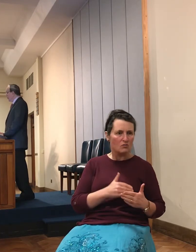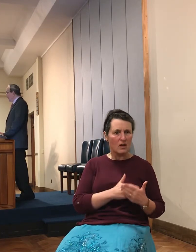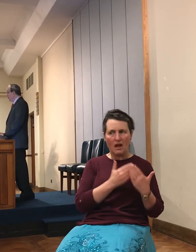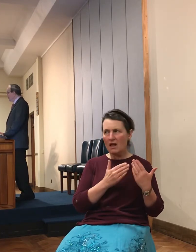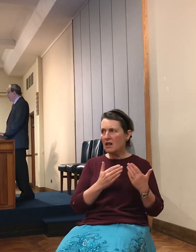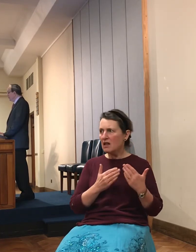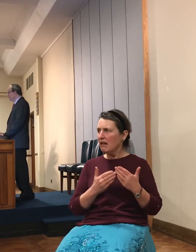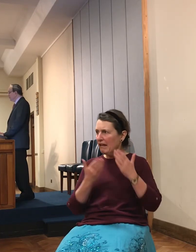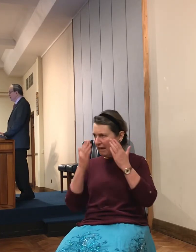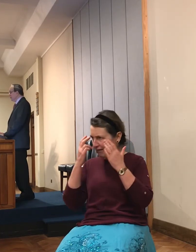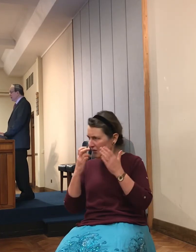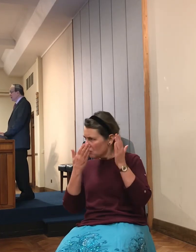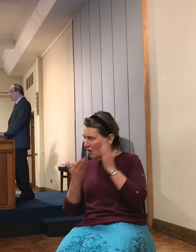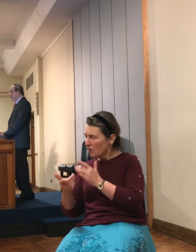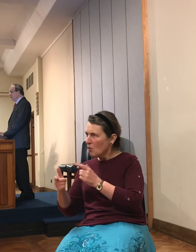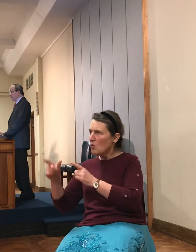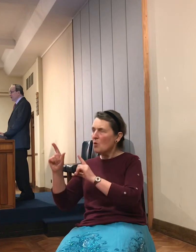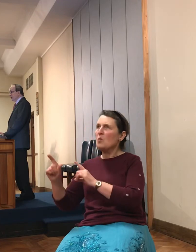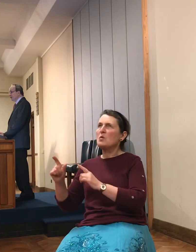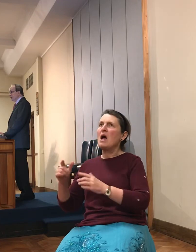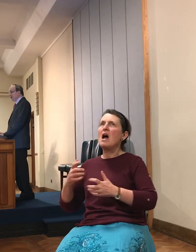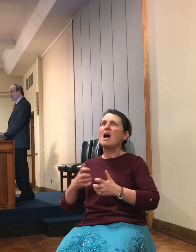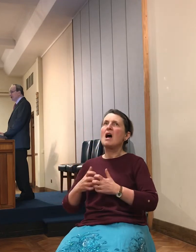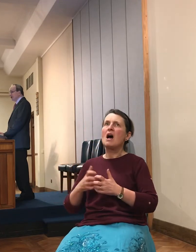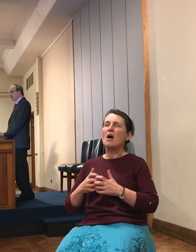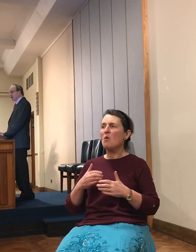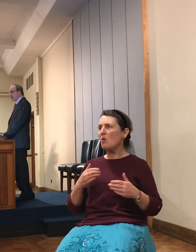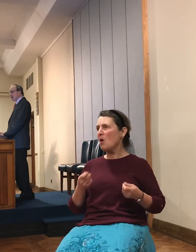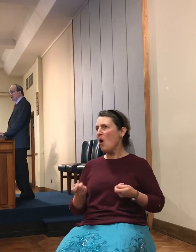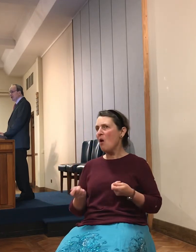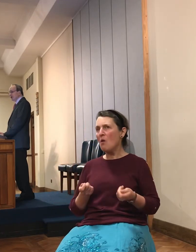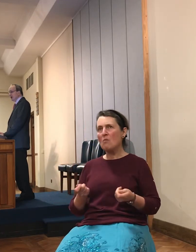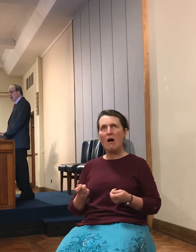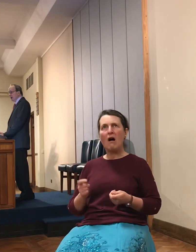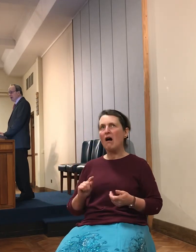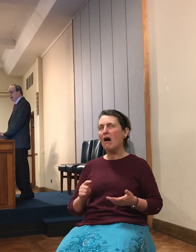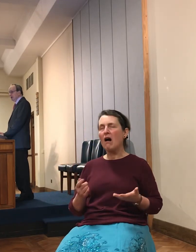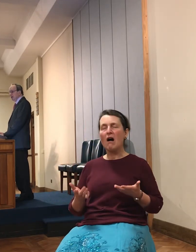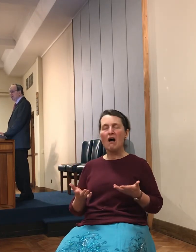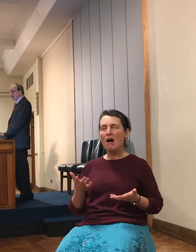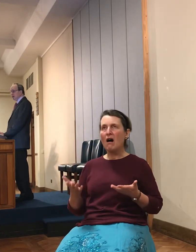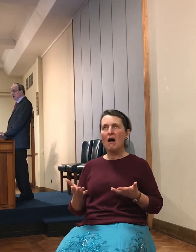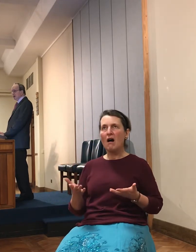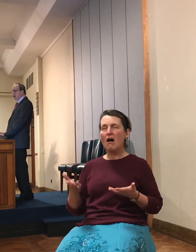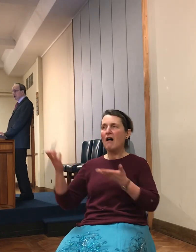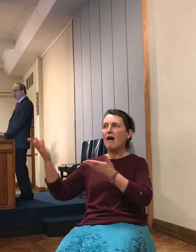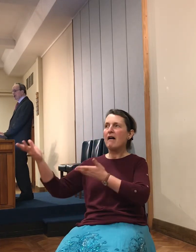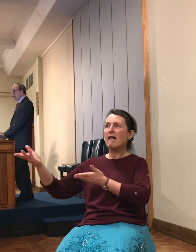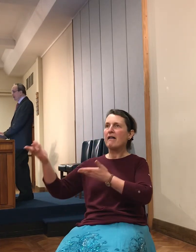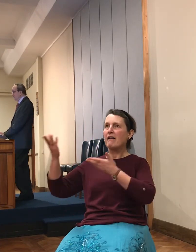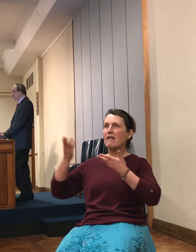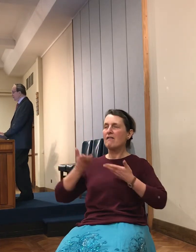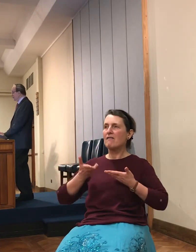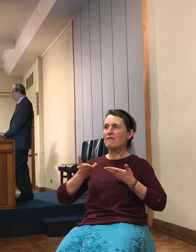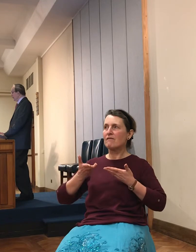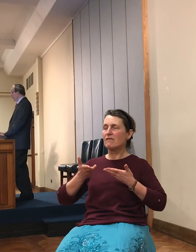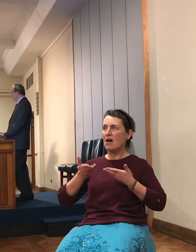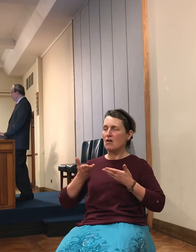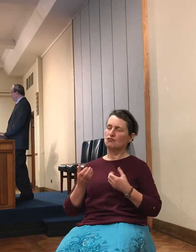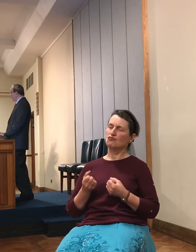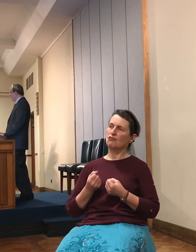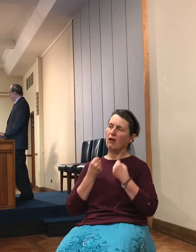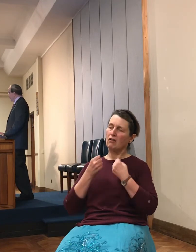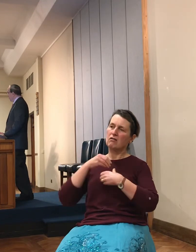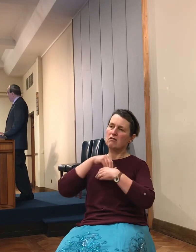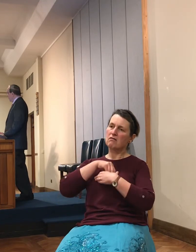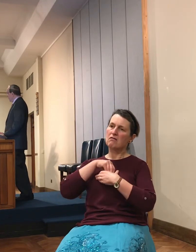you call upon him, he'll do something which is just as good as a long day. He'll give you an infusion of